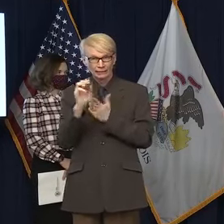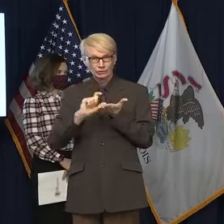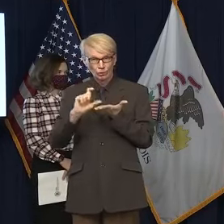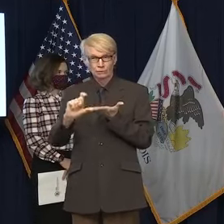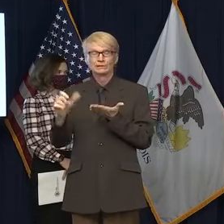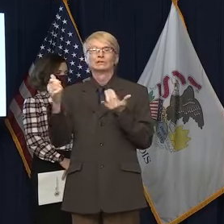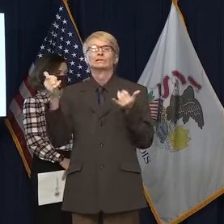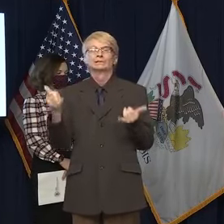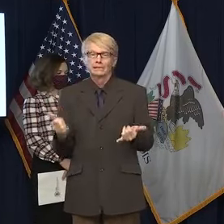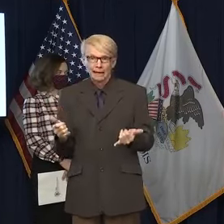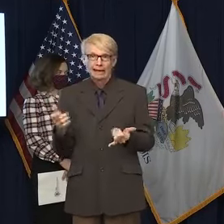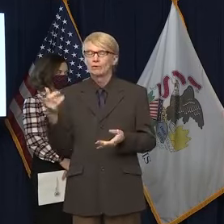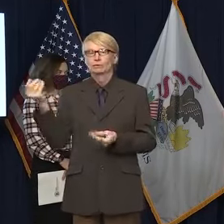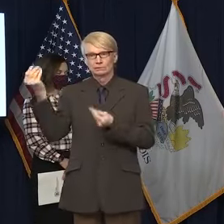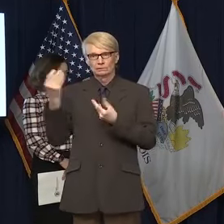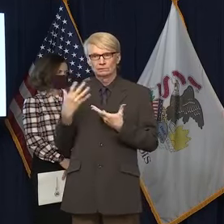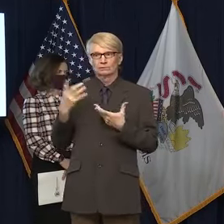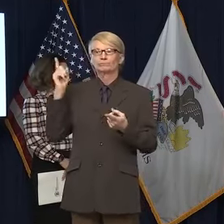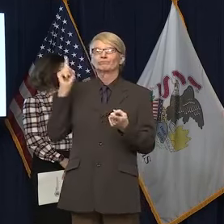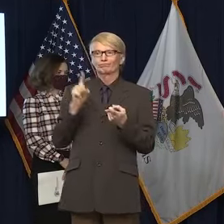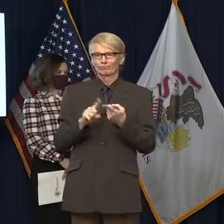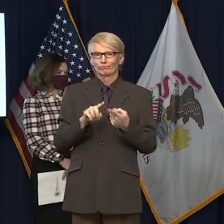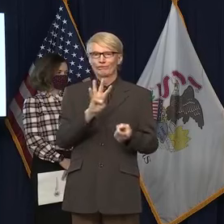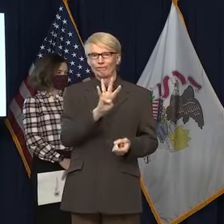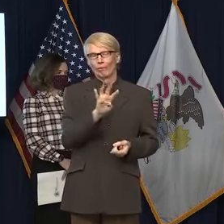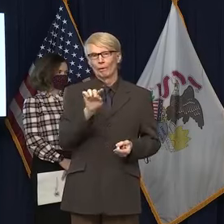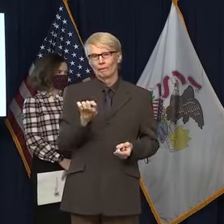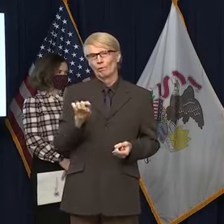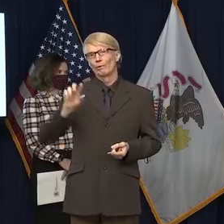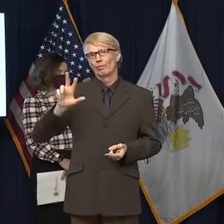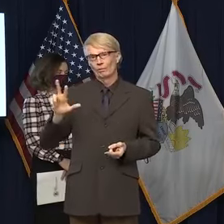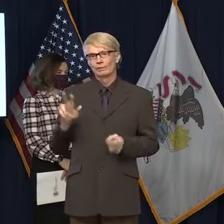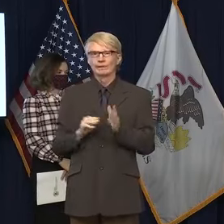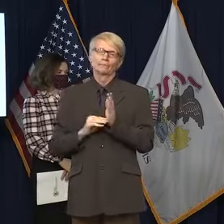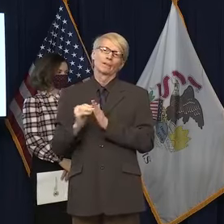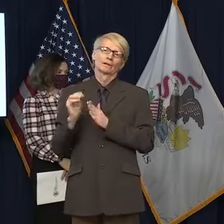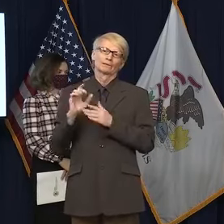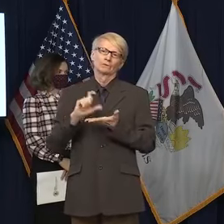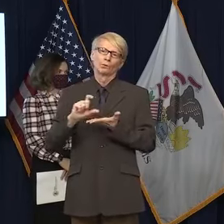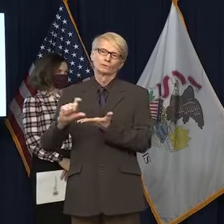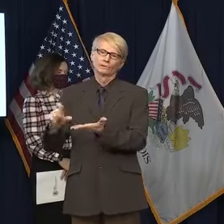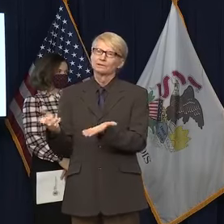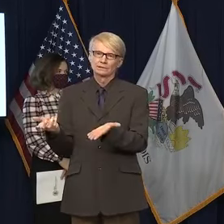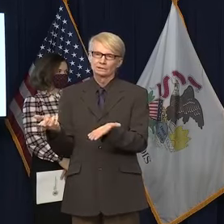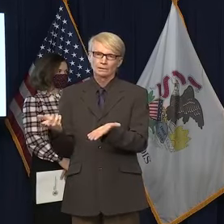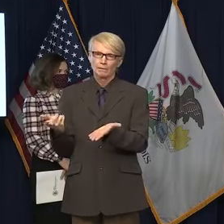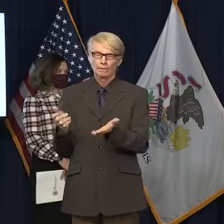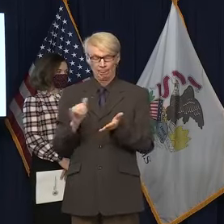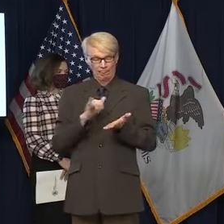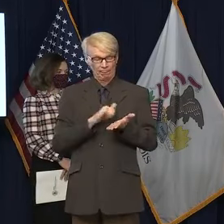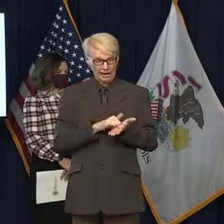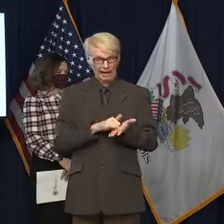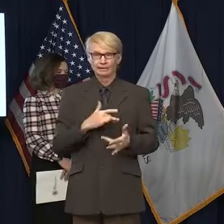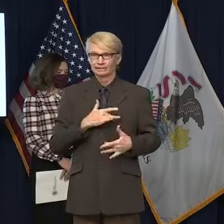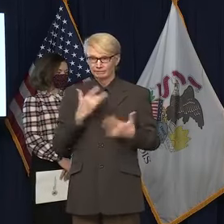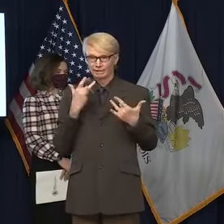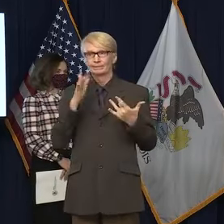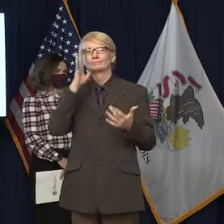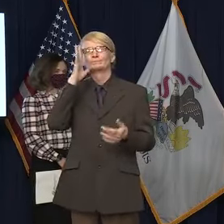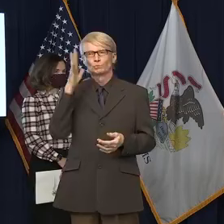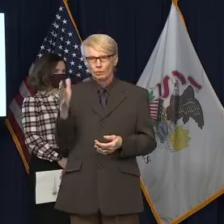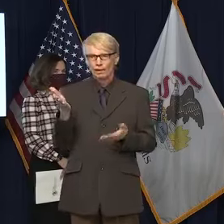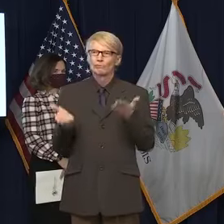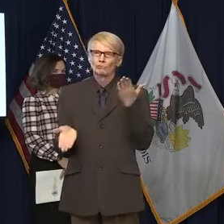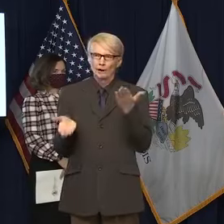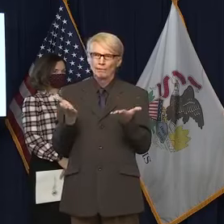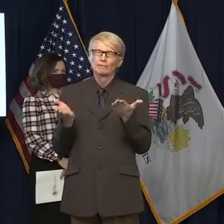now scheduled to be 4.3 million doses. This development will likely cut our state's